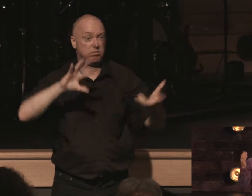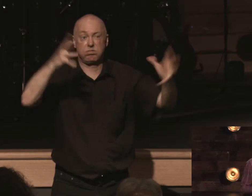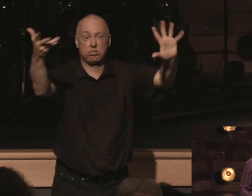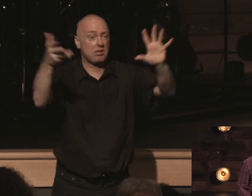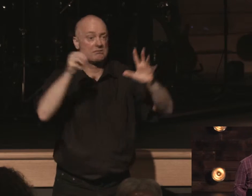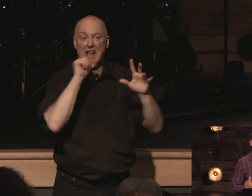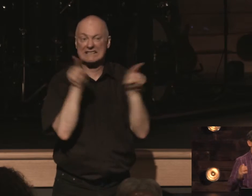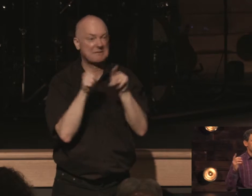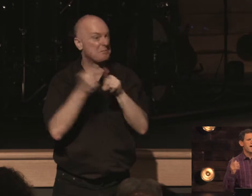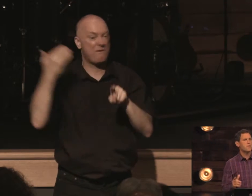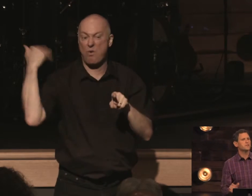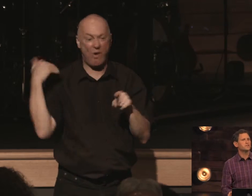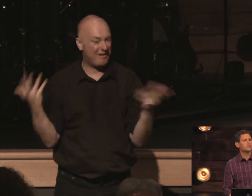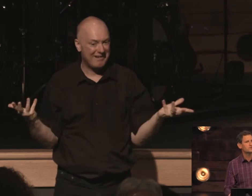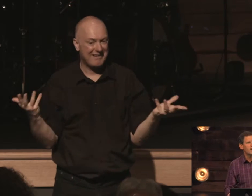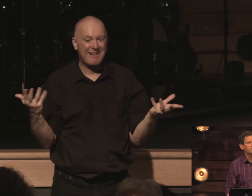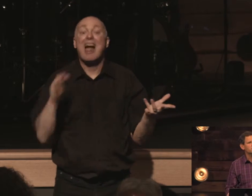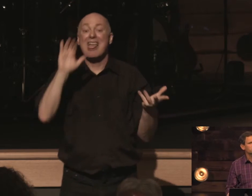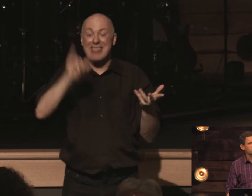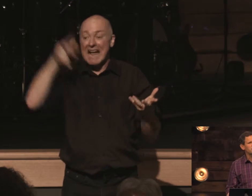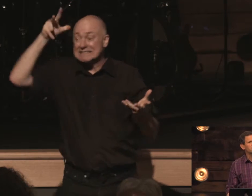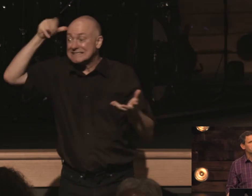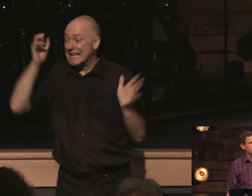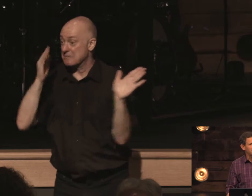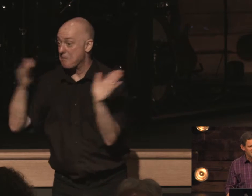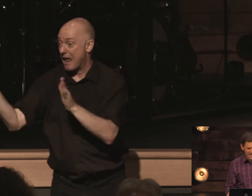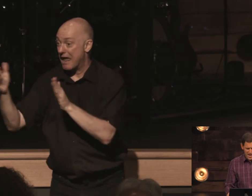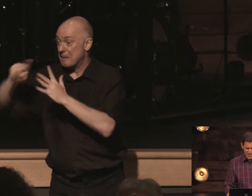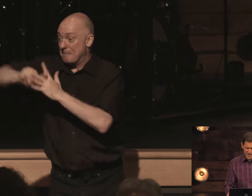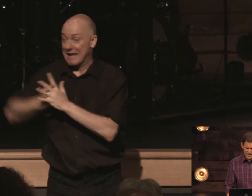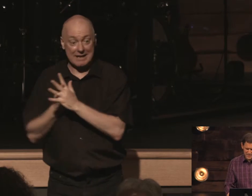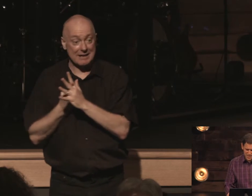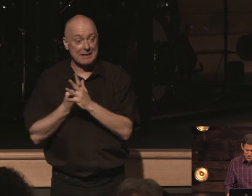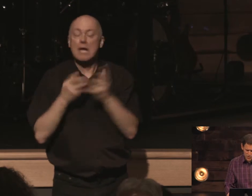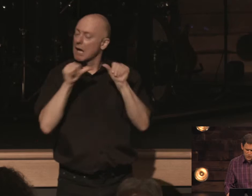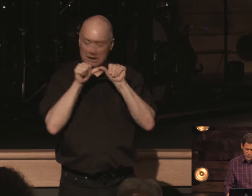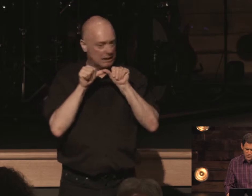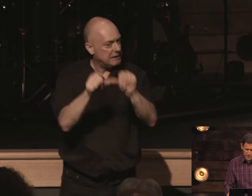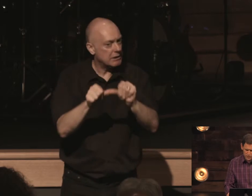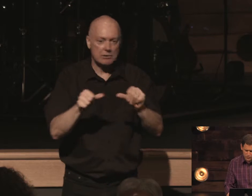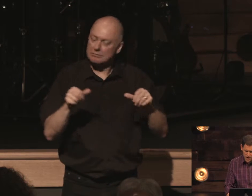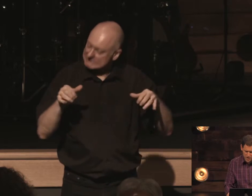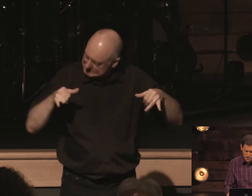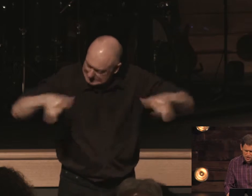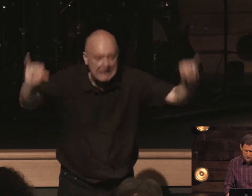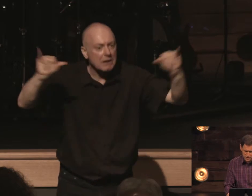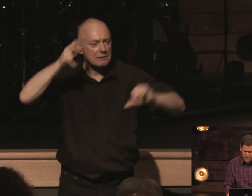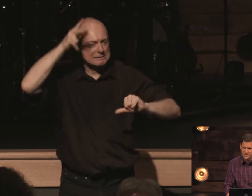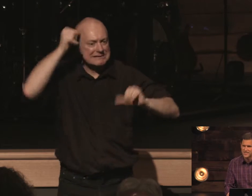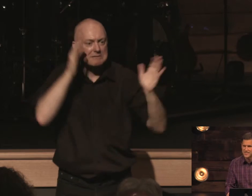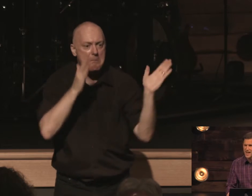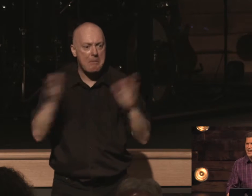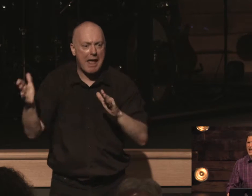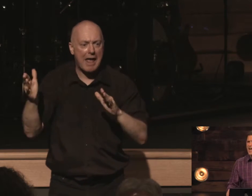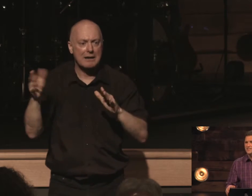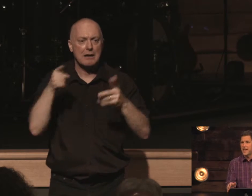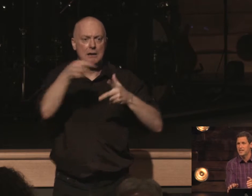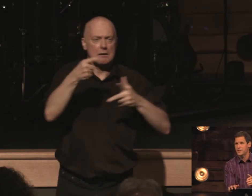since that was the strategy of satan in the beginning that continues to be the strategy of satan today has anything